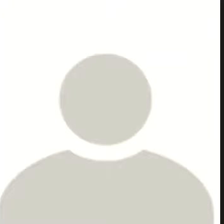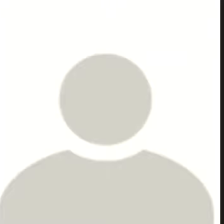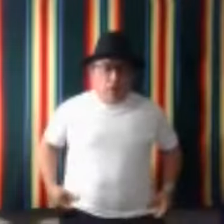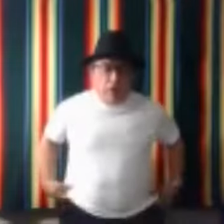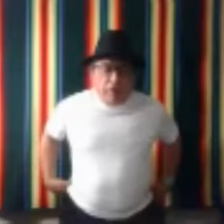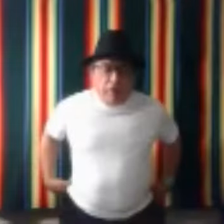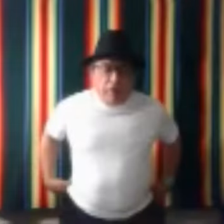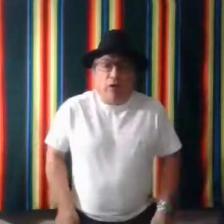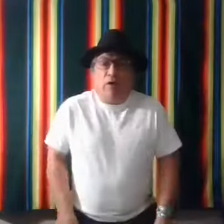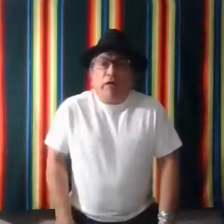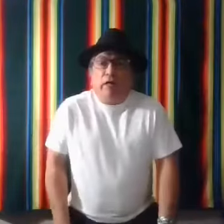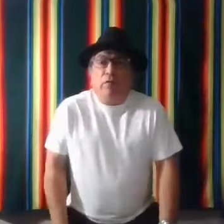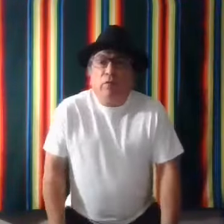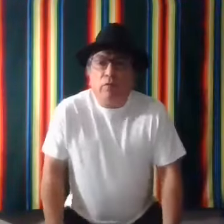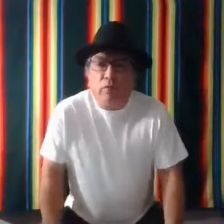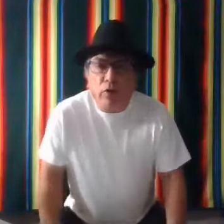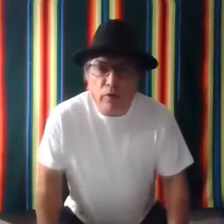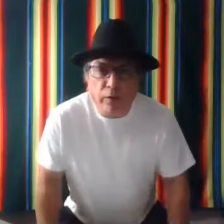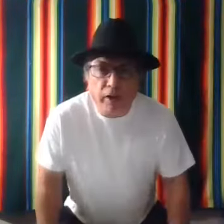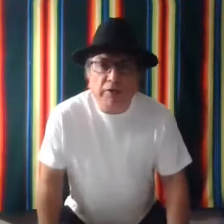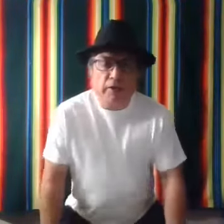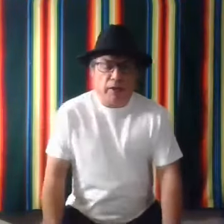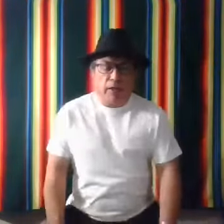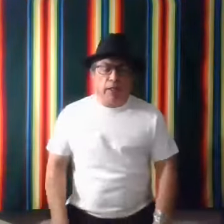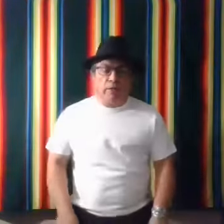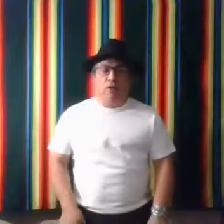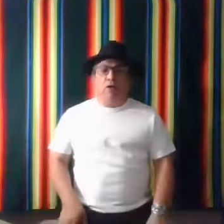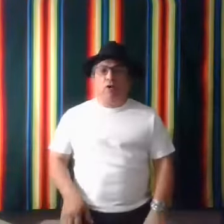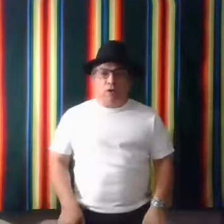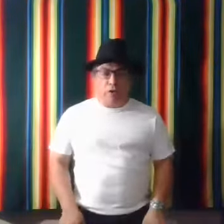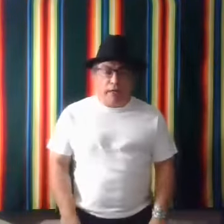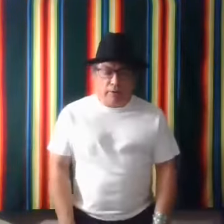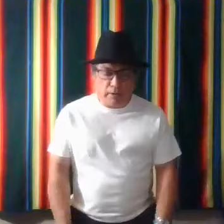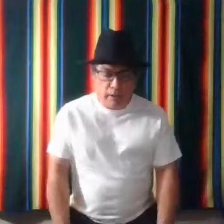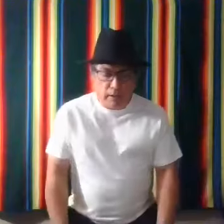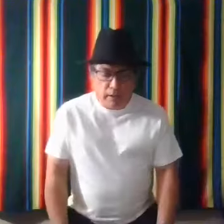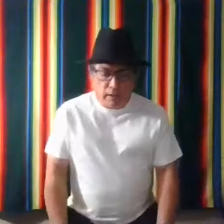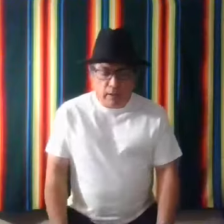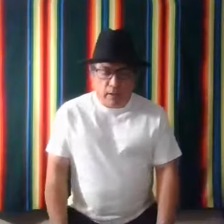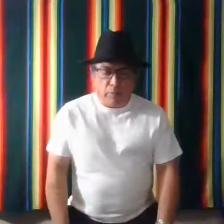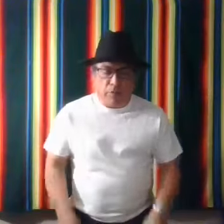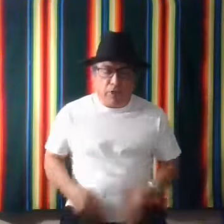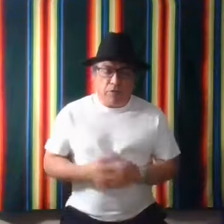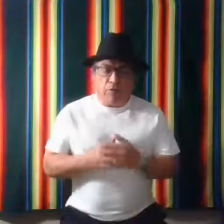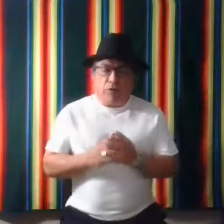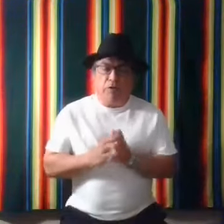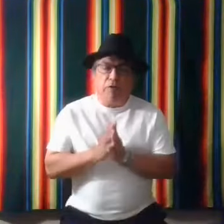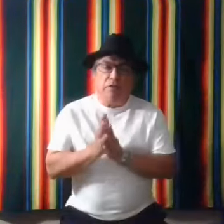Good evening. Here we are again for our fourth lesson and talking with hands. I'm your teacher, fourth generation